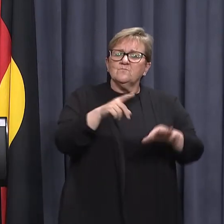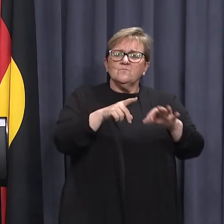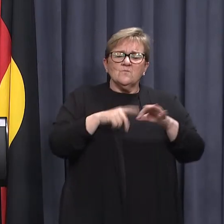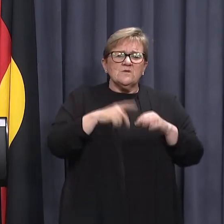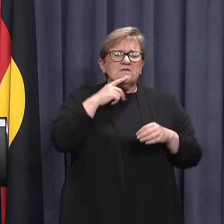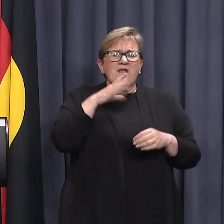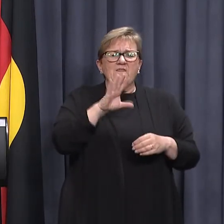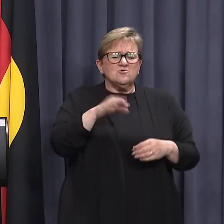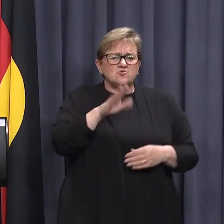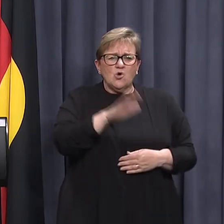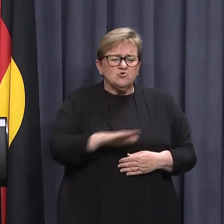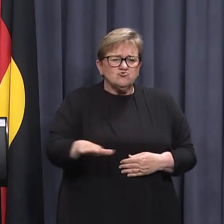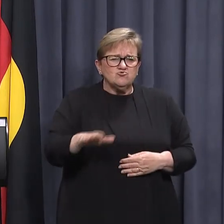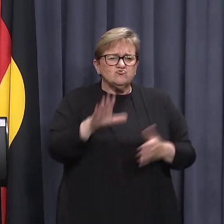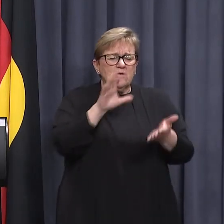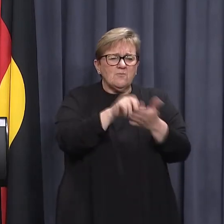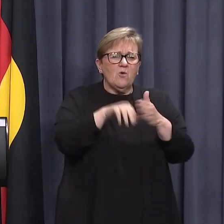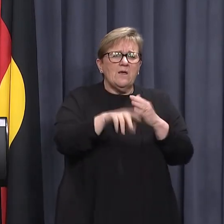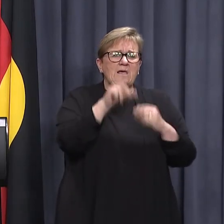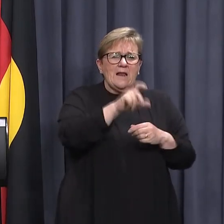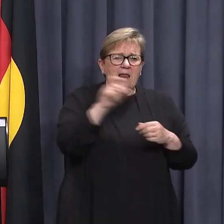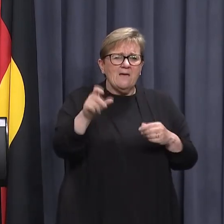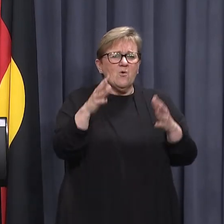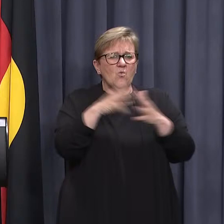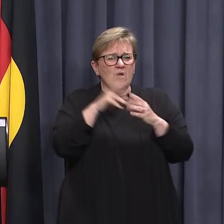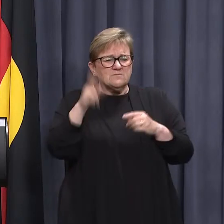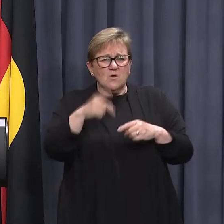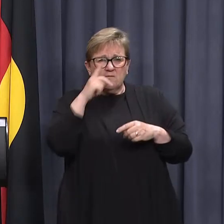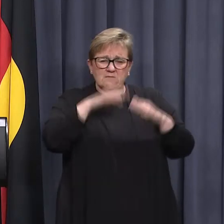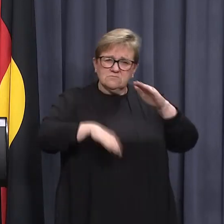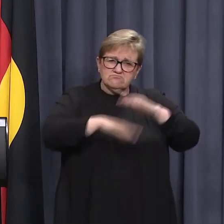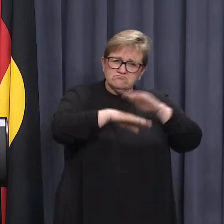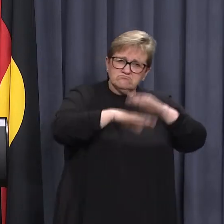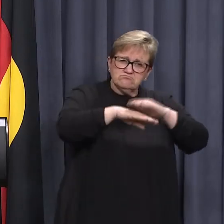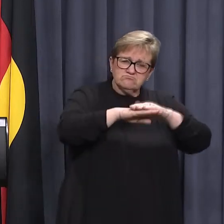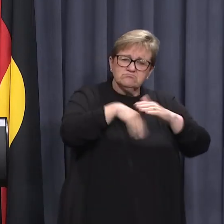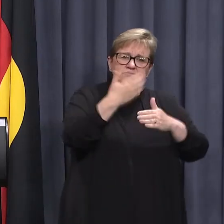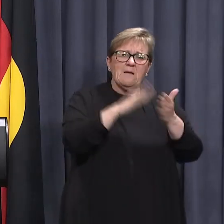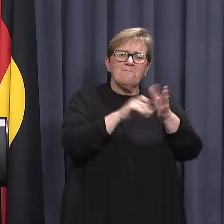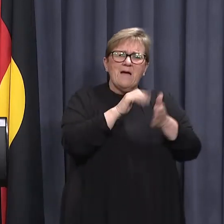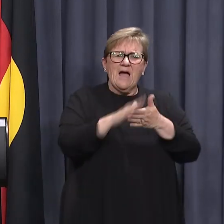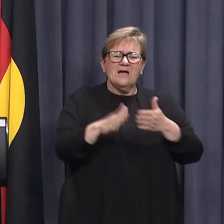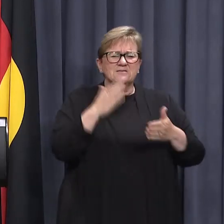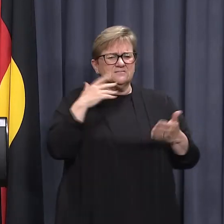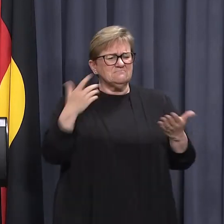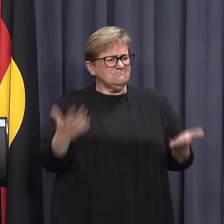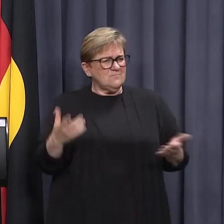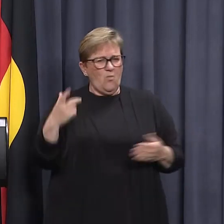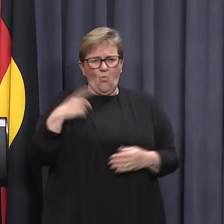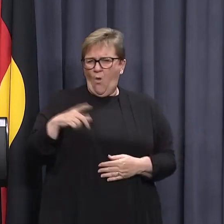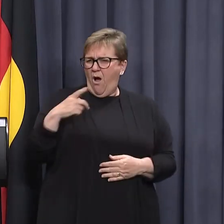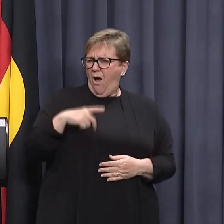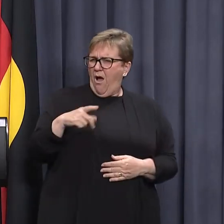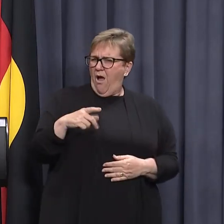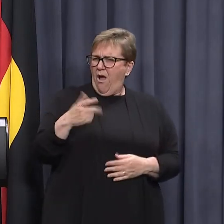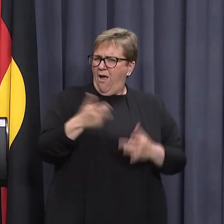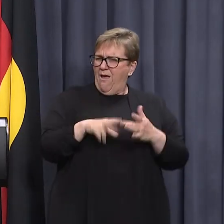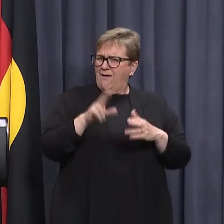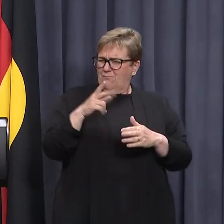available at Claremont and West Perth anymore. GPs are booked out until March. Why is that if we did receive